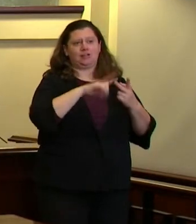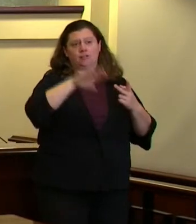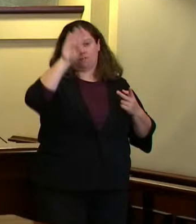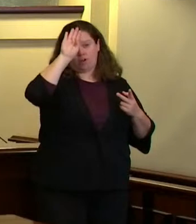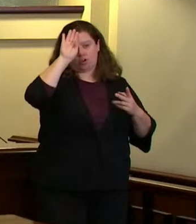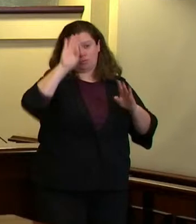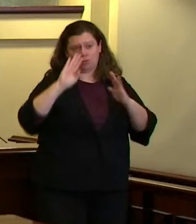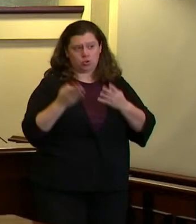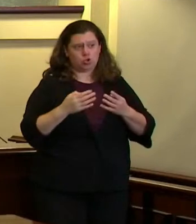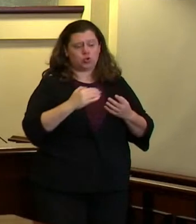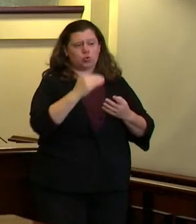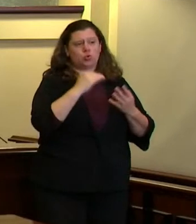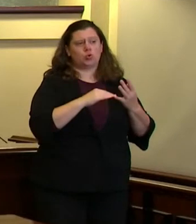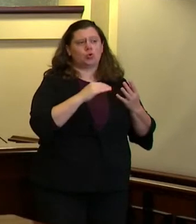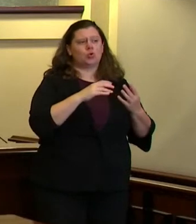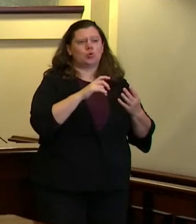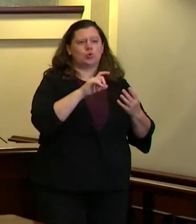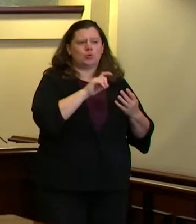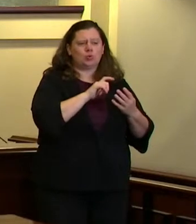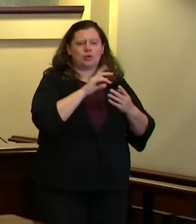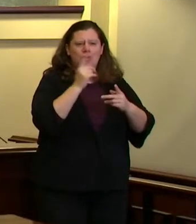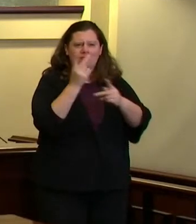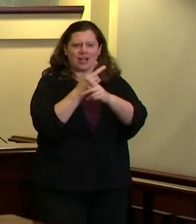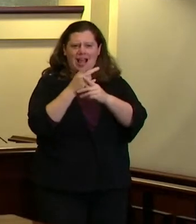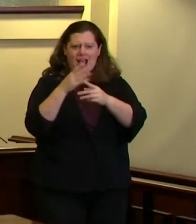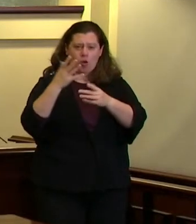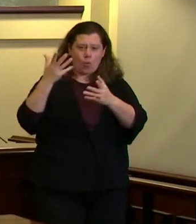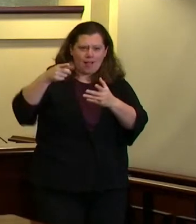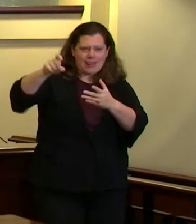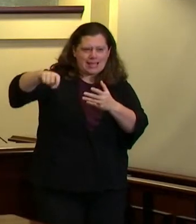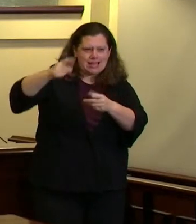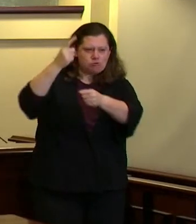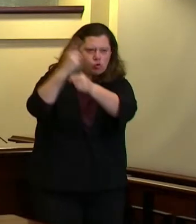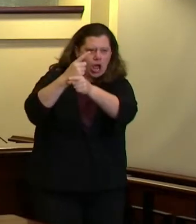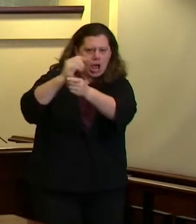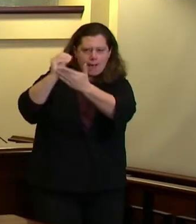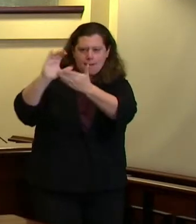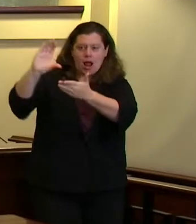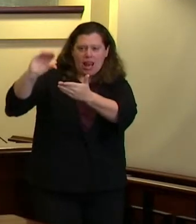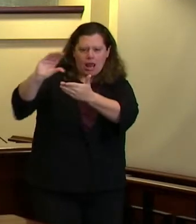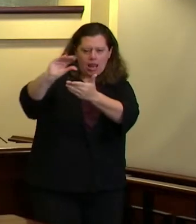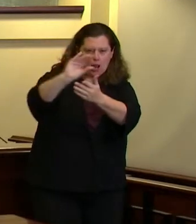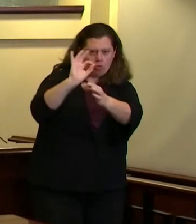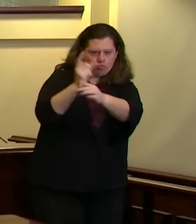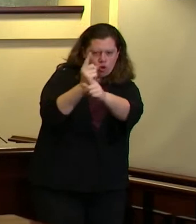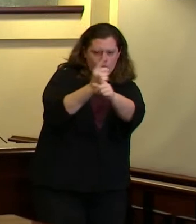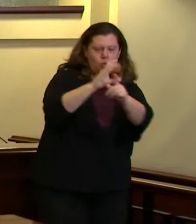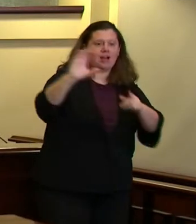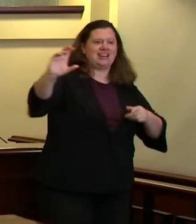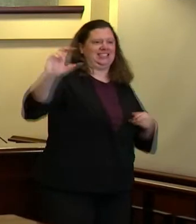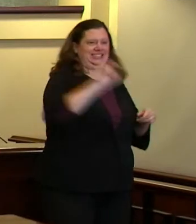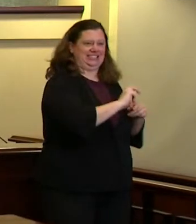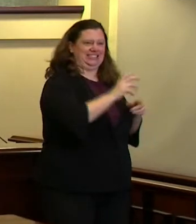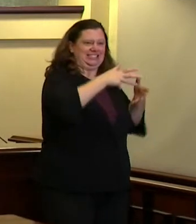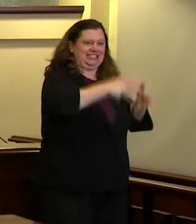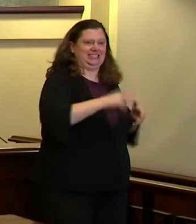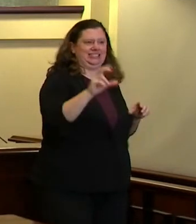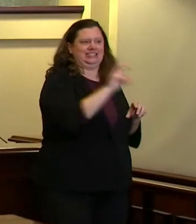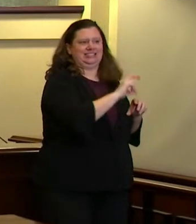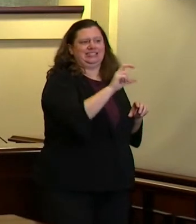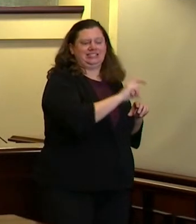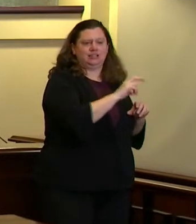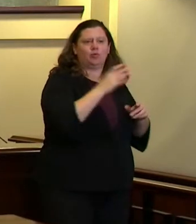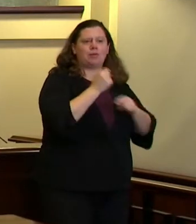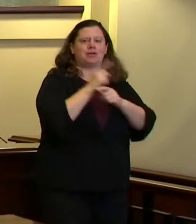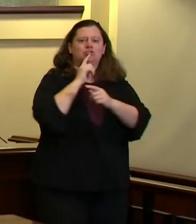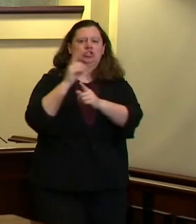what is the right amount of funding for them to be able to actually spend it during the fiscal year and how quickly